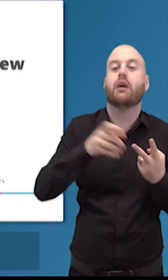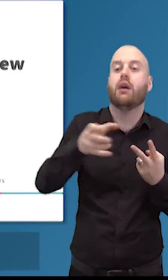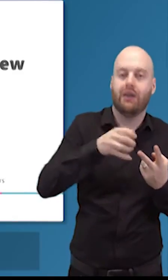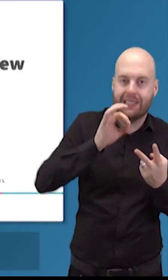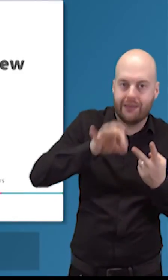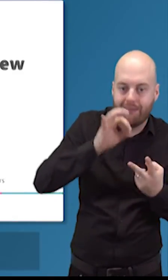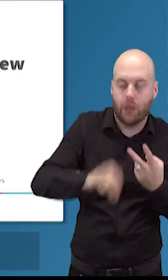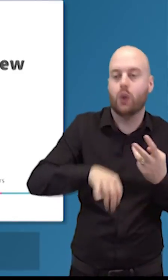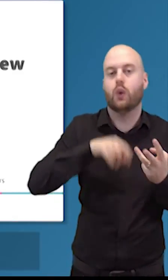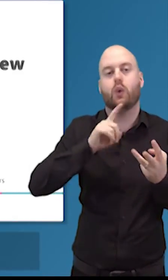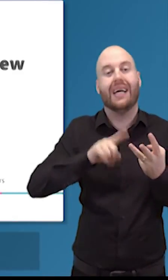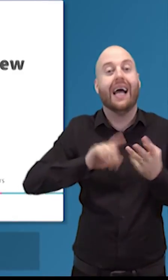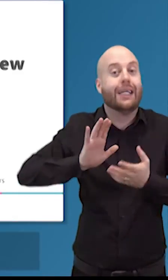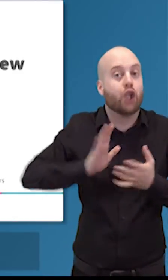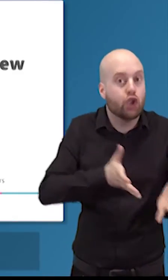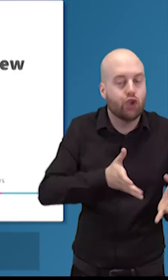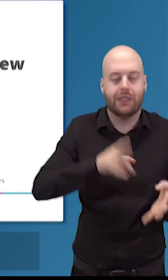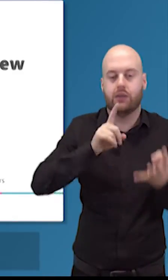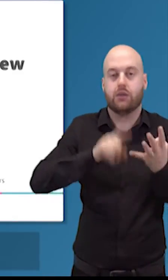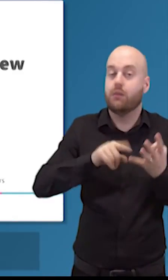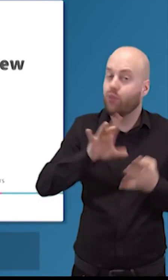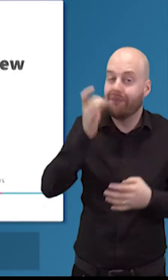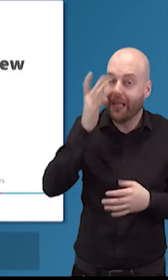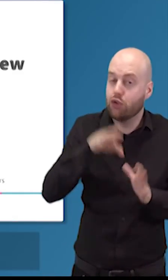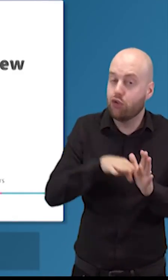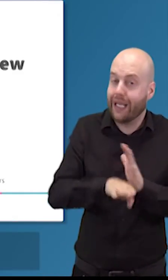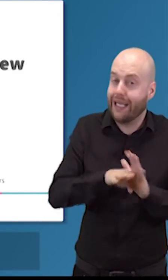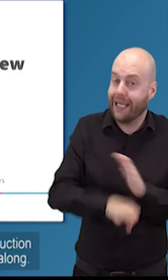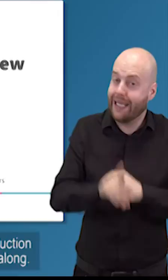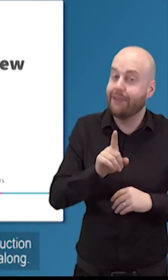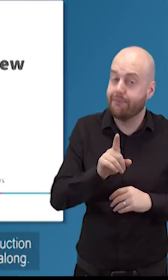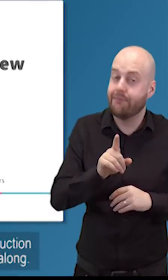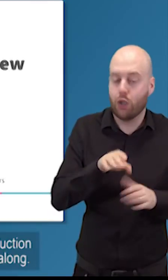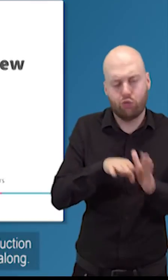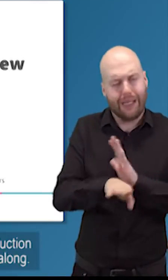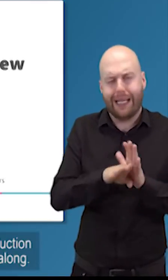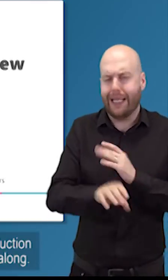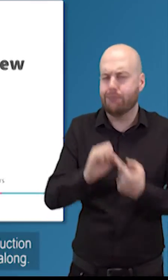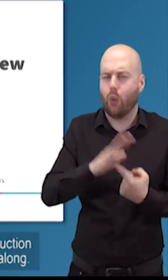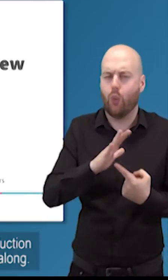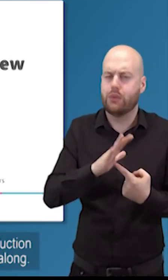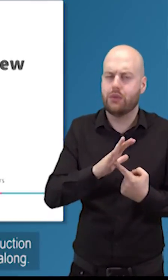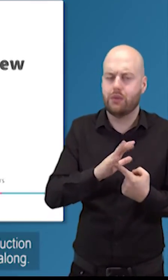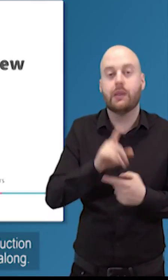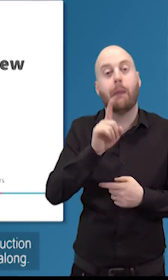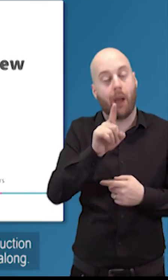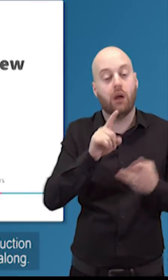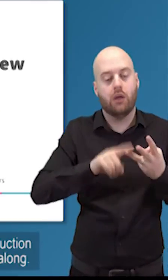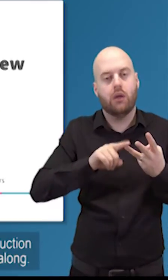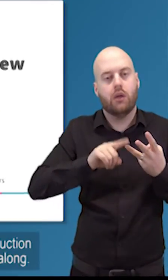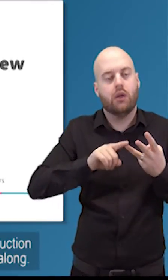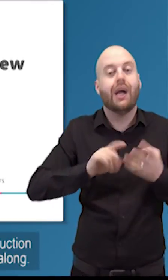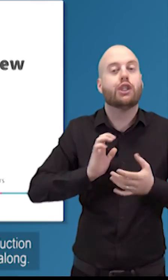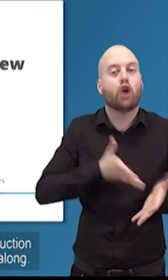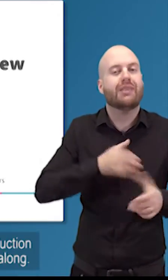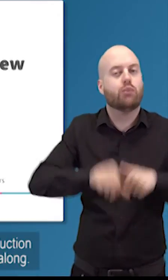training possibly a training offer for for trustees as they get more and more skilled in their roles so think about that but certainly think about the